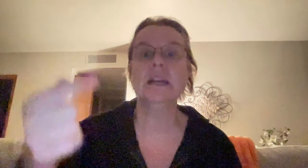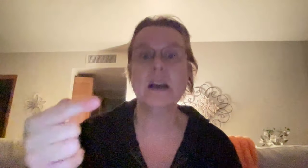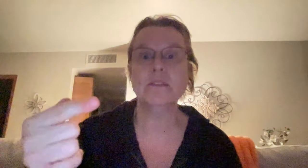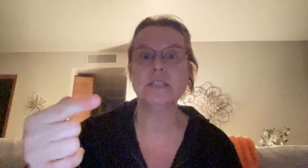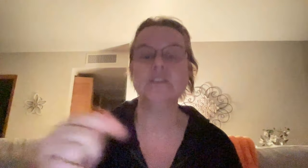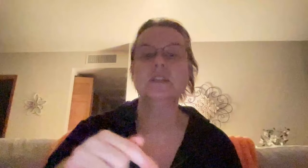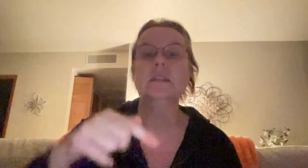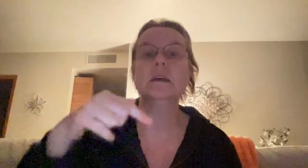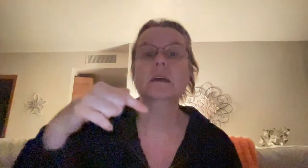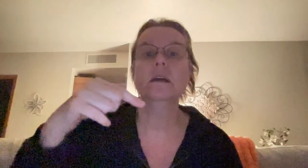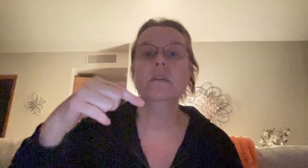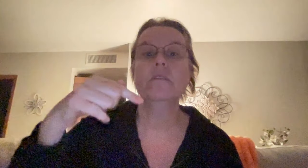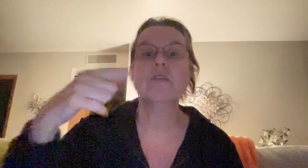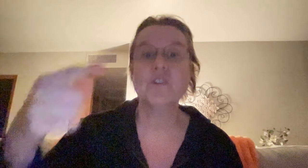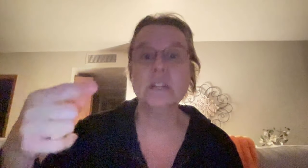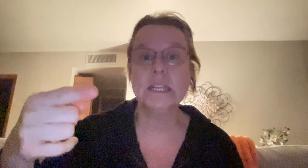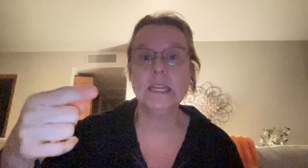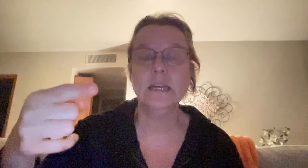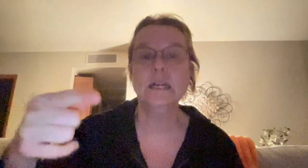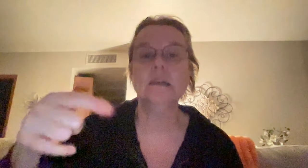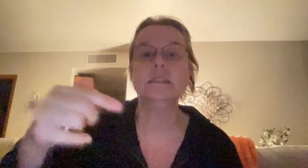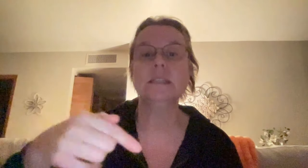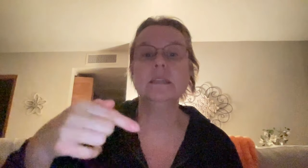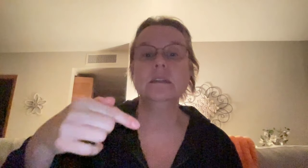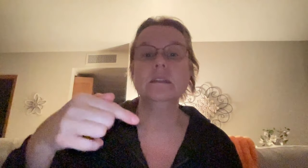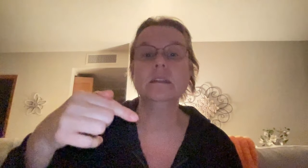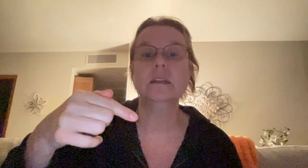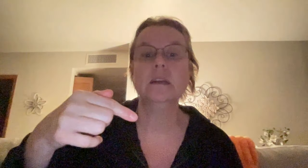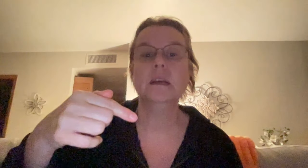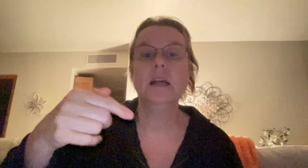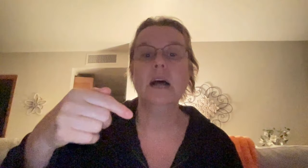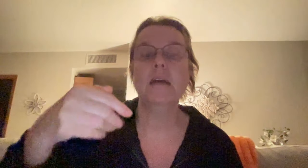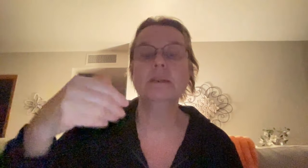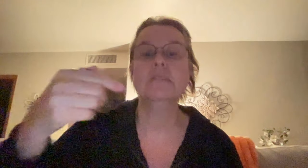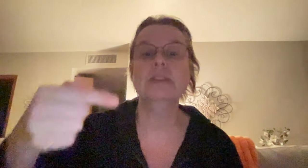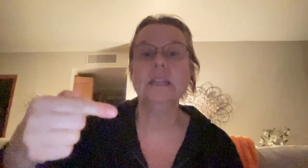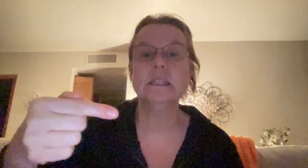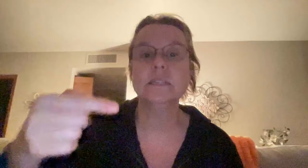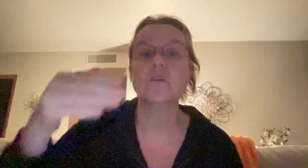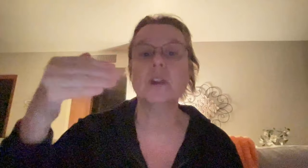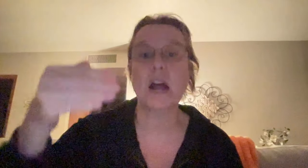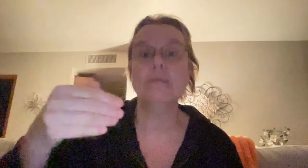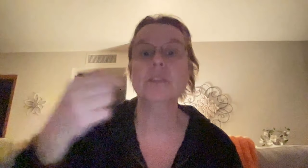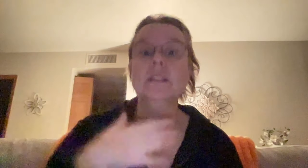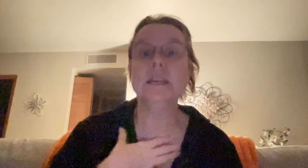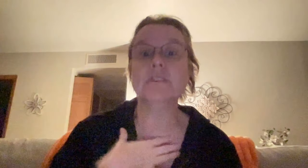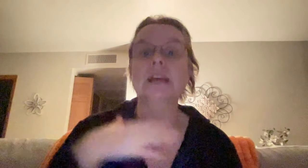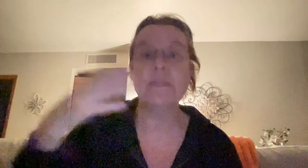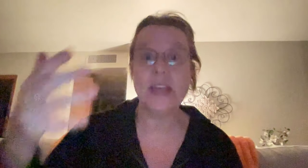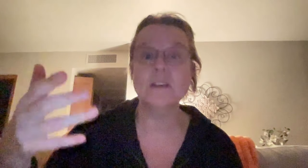that conversation thoroughly until I'm convinced or I'm clear that they